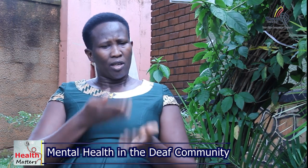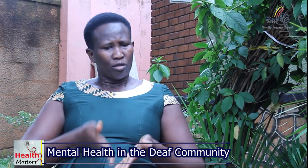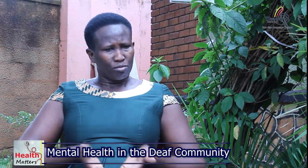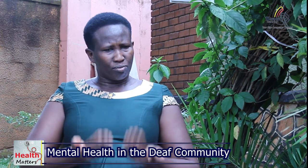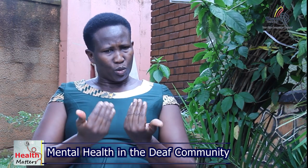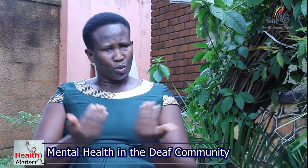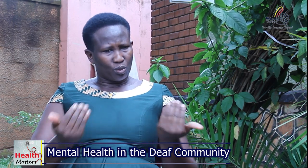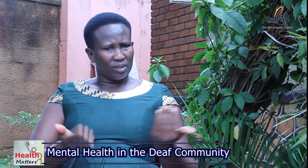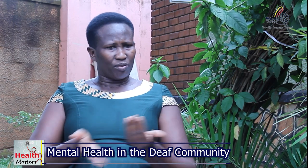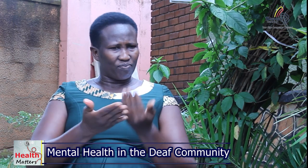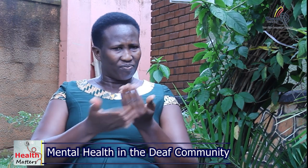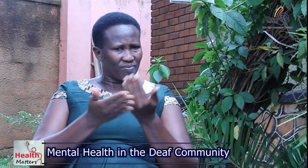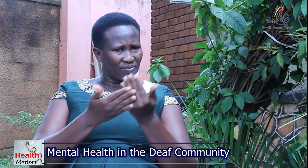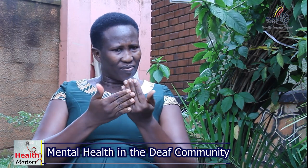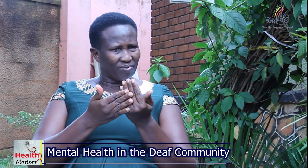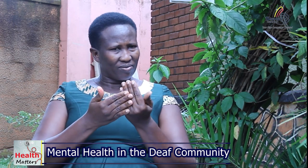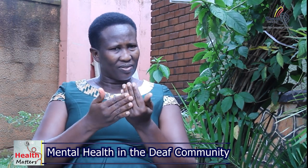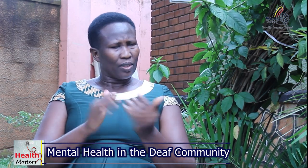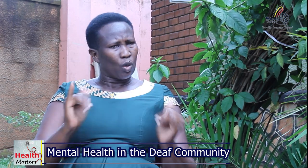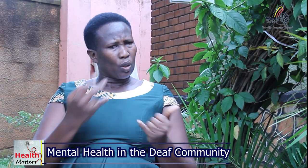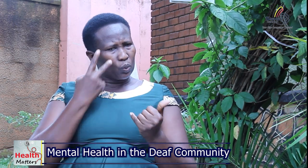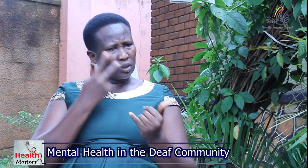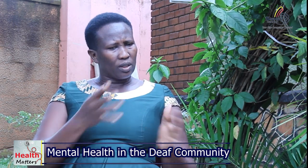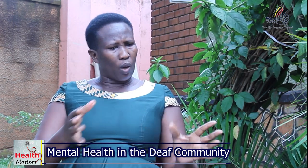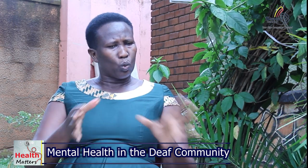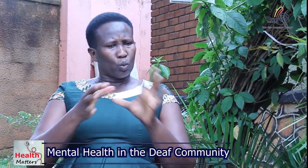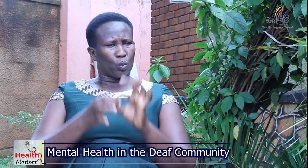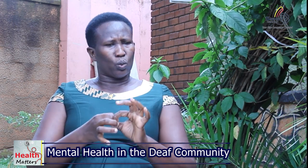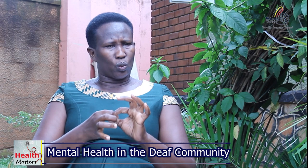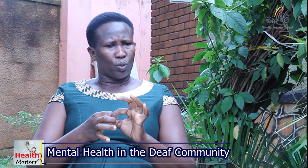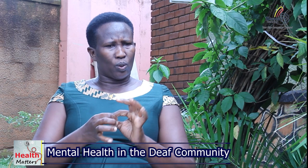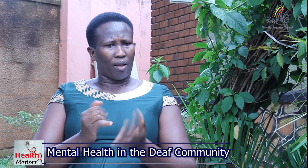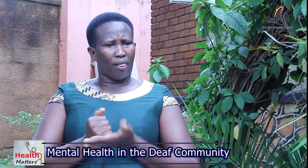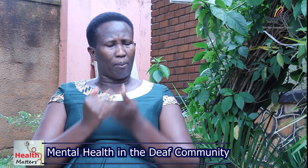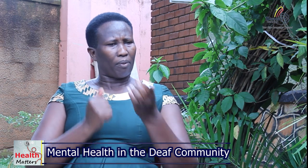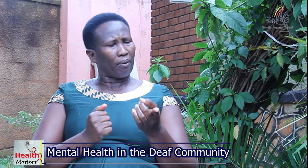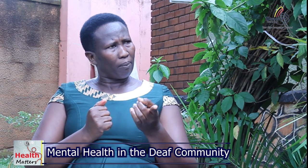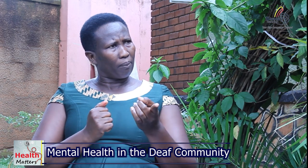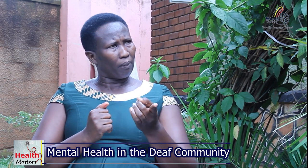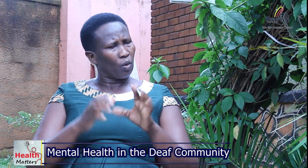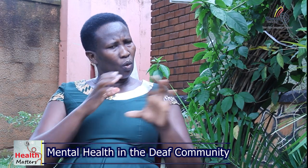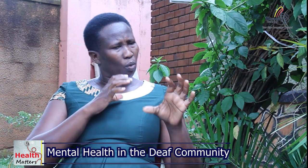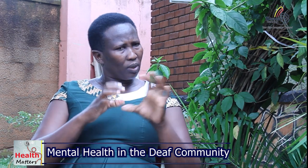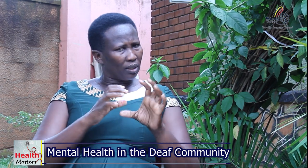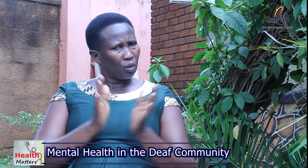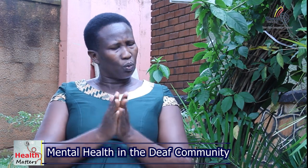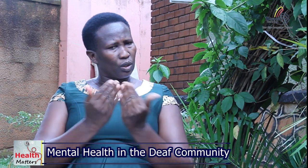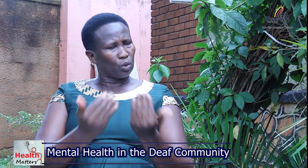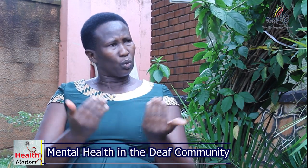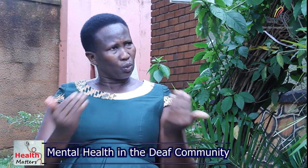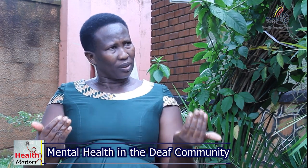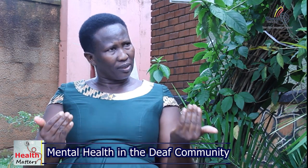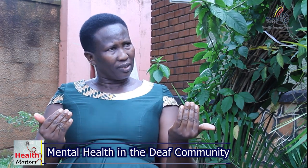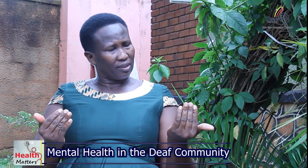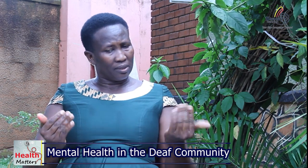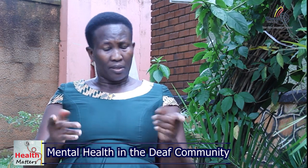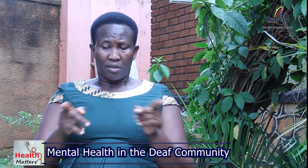that when they give birth to these children they should help these children in the area of communication